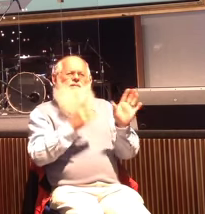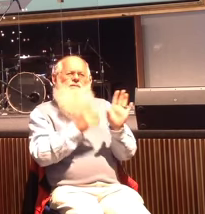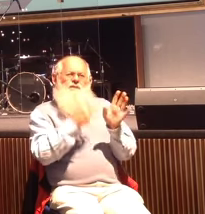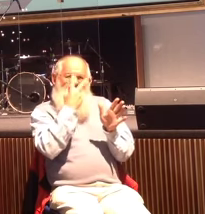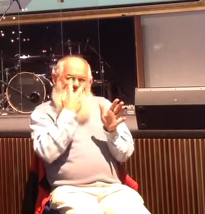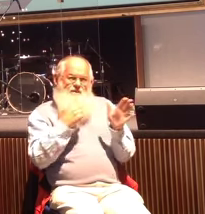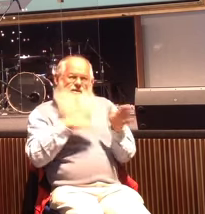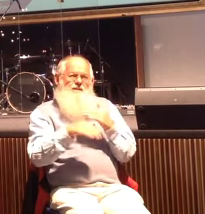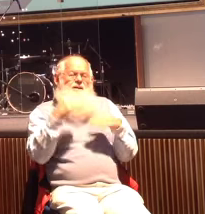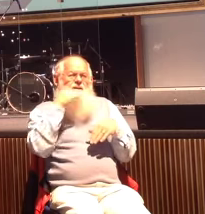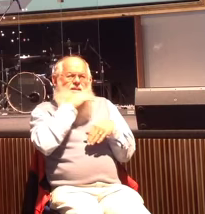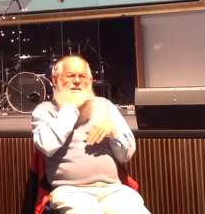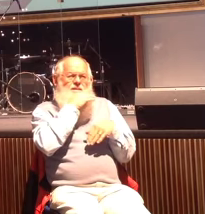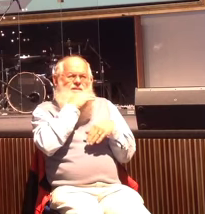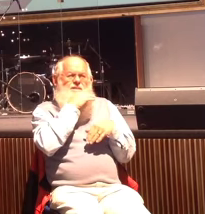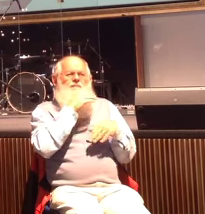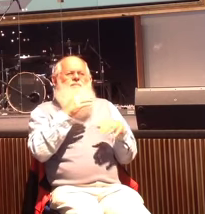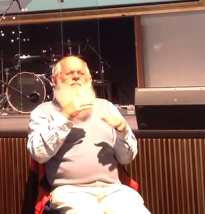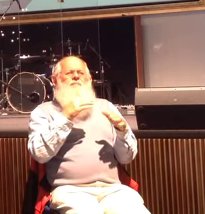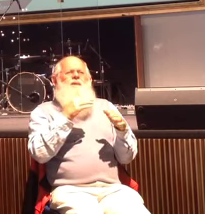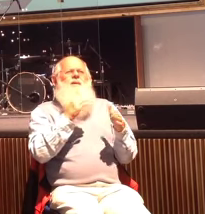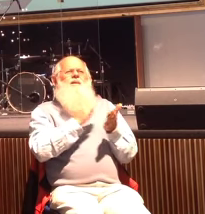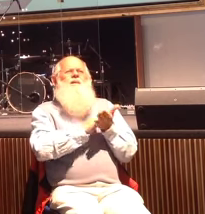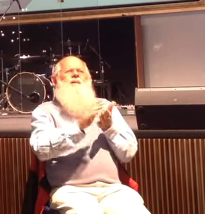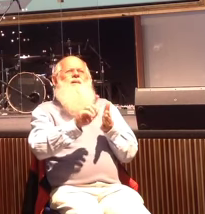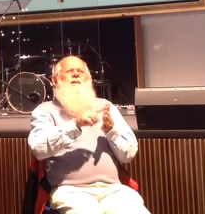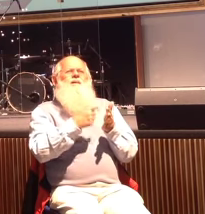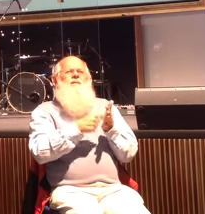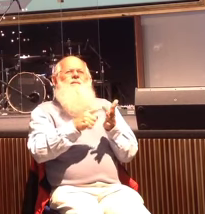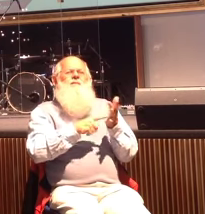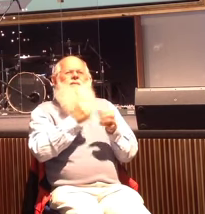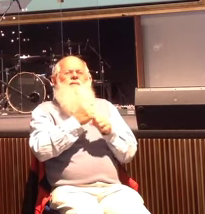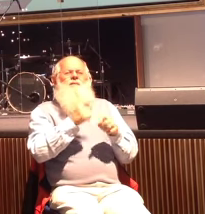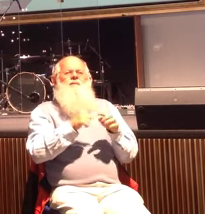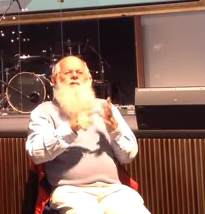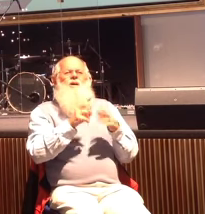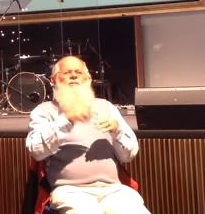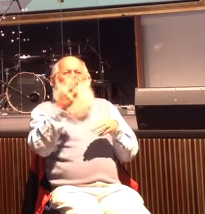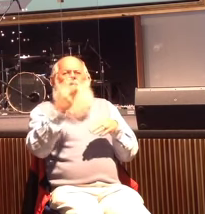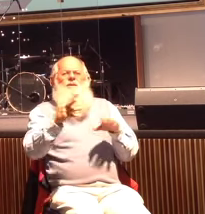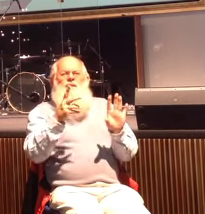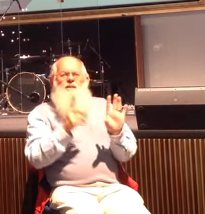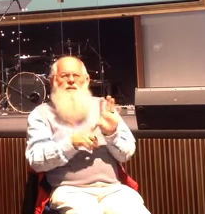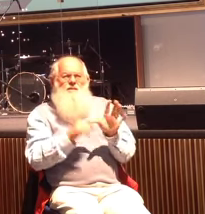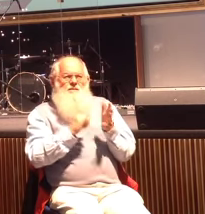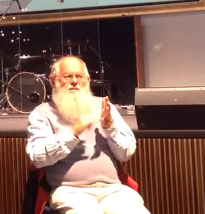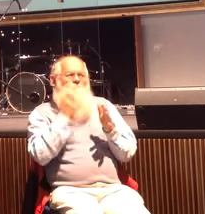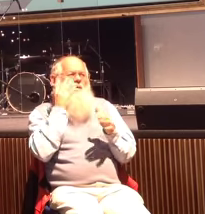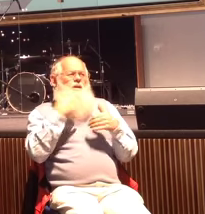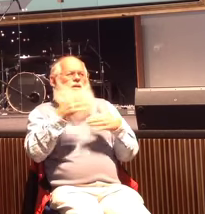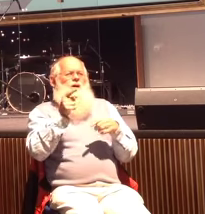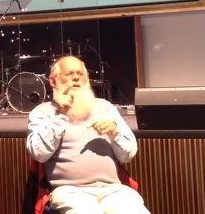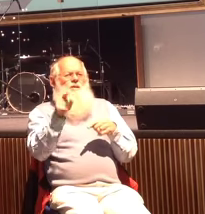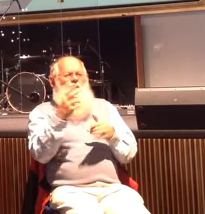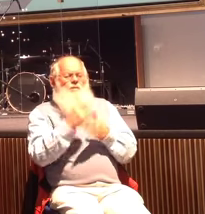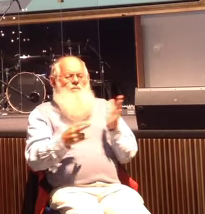And actually has a heritage of about 30 years. But when I went there with my pastor, Nick Reske,